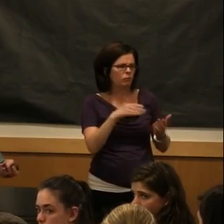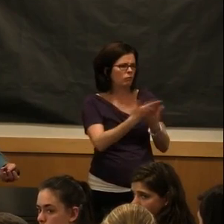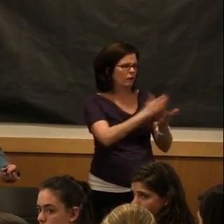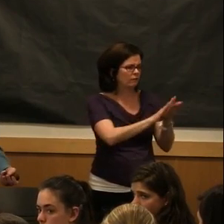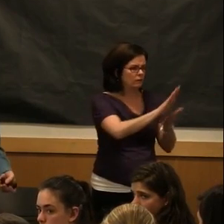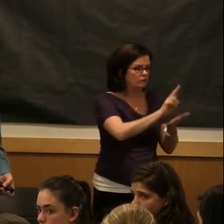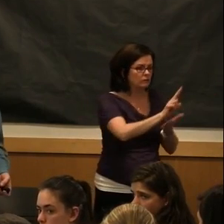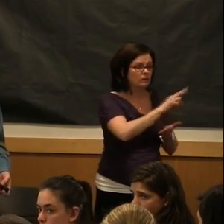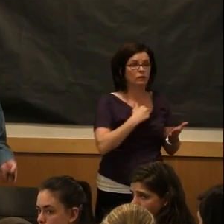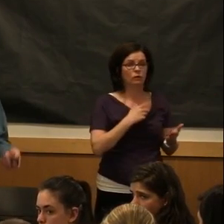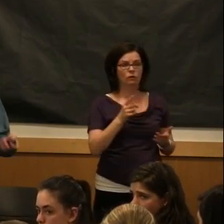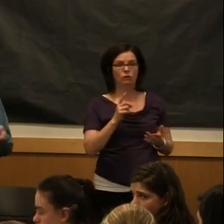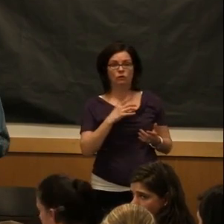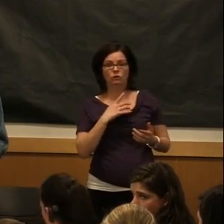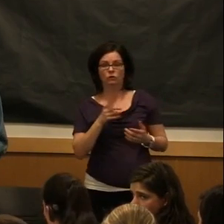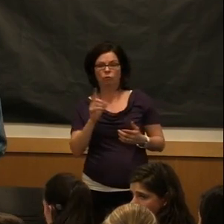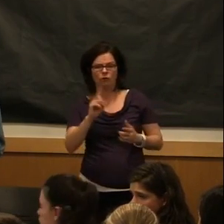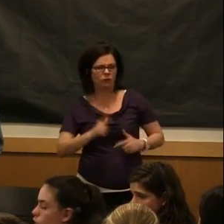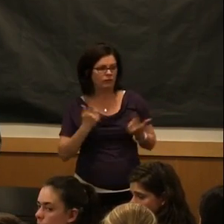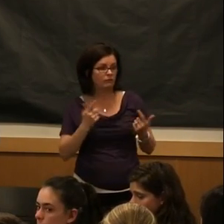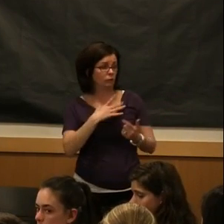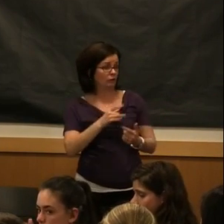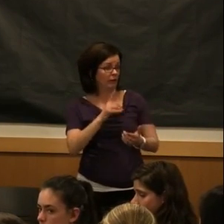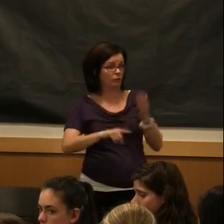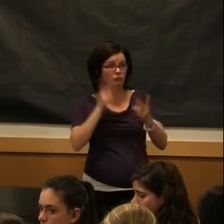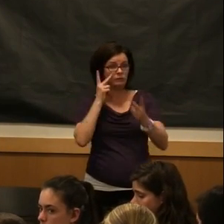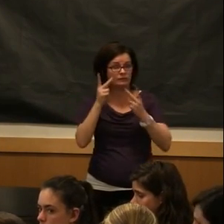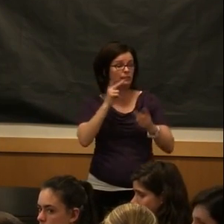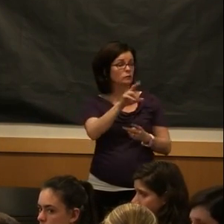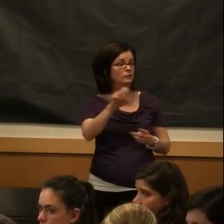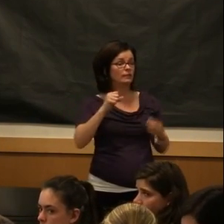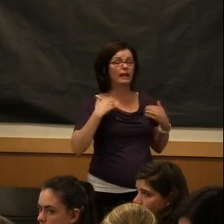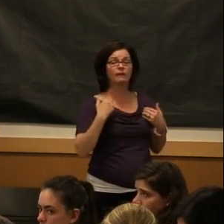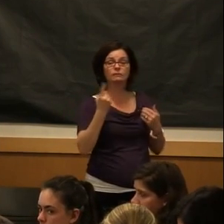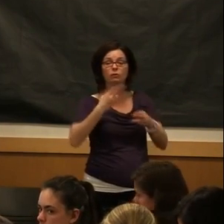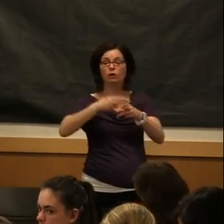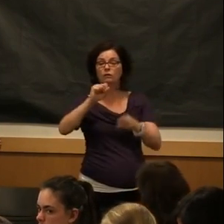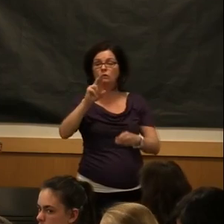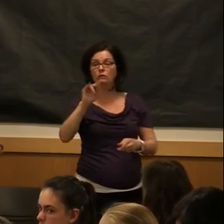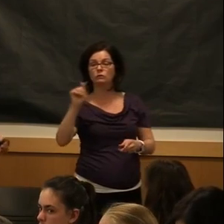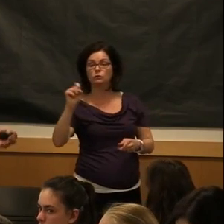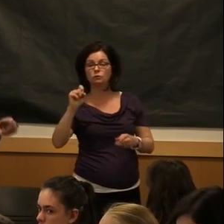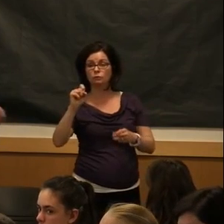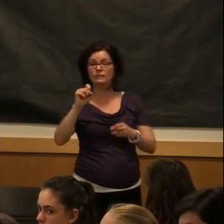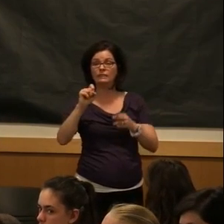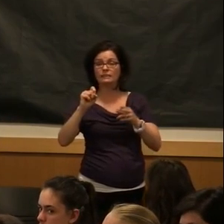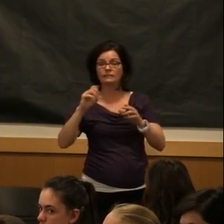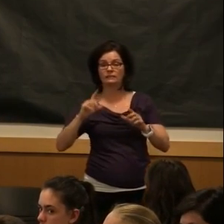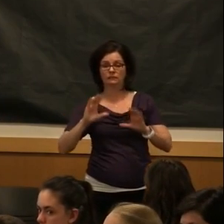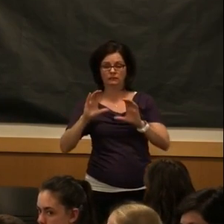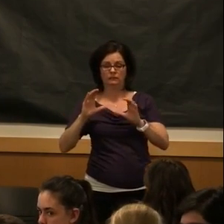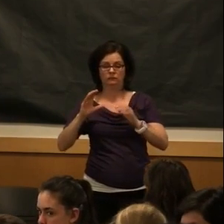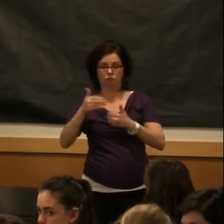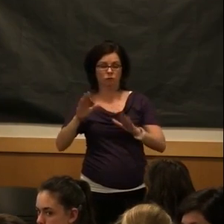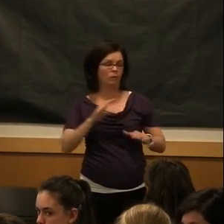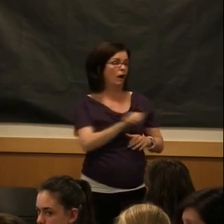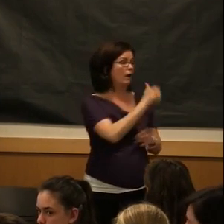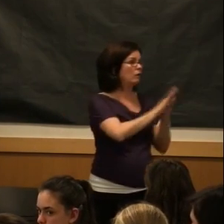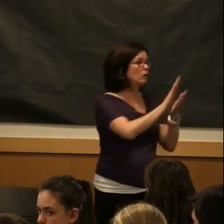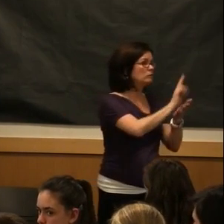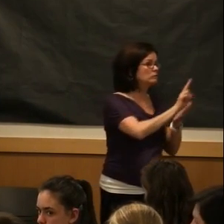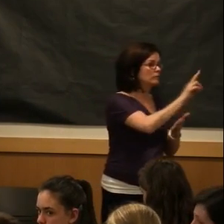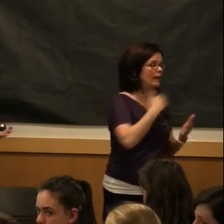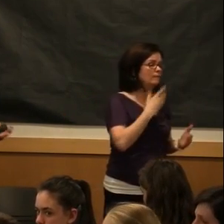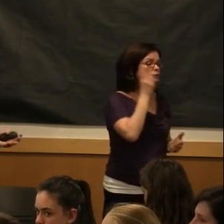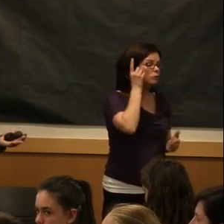you like what you're looking at? Well, at UCCS, we have suite-style living, but some other colleges and universities have dormitory-style living. So it just